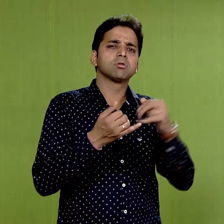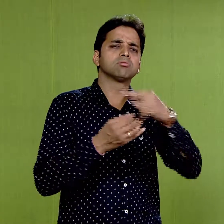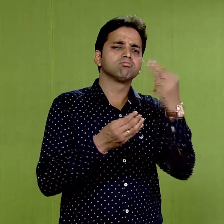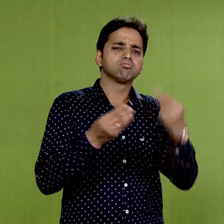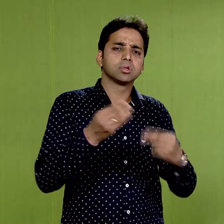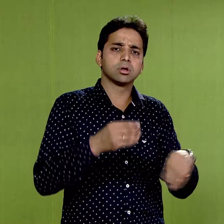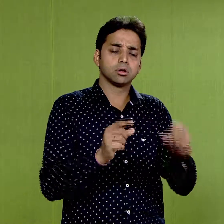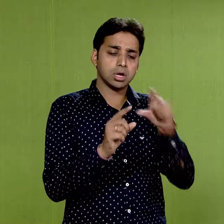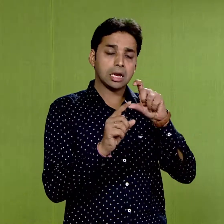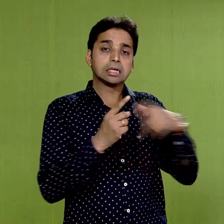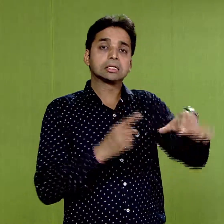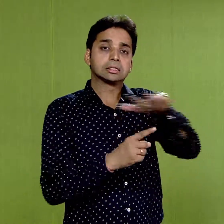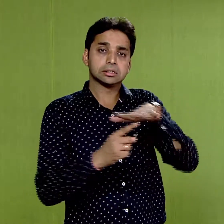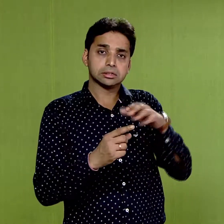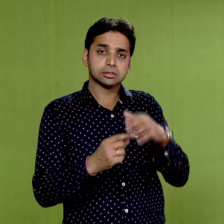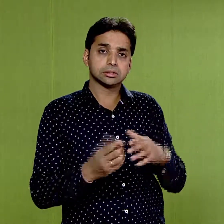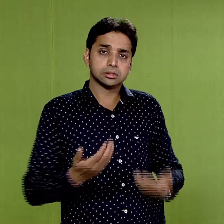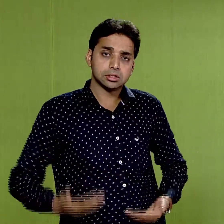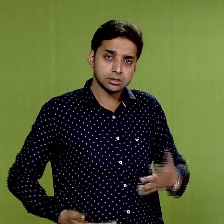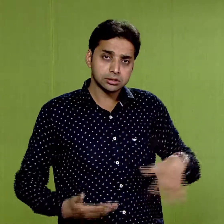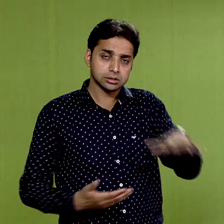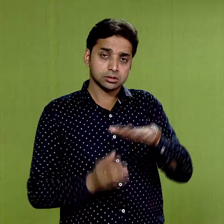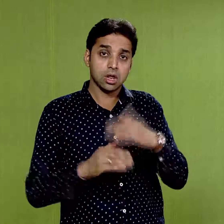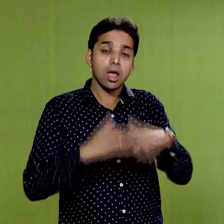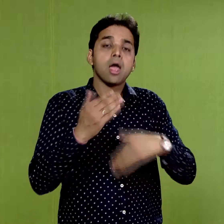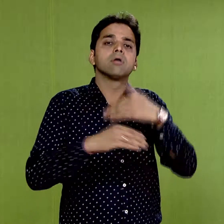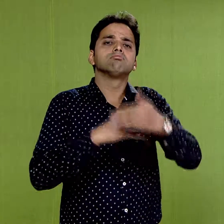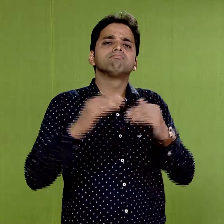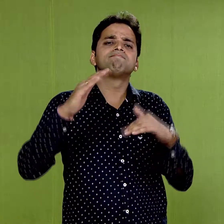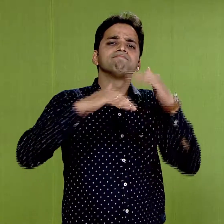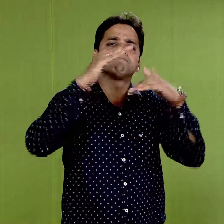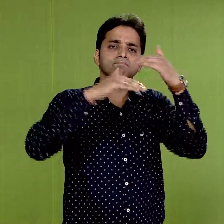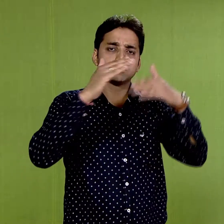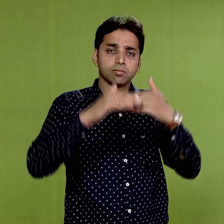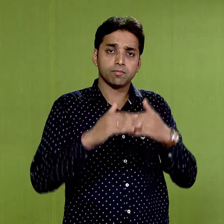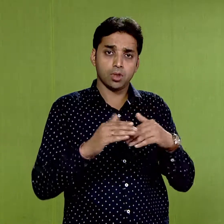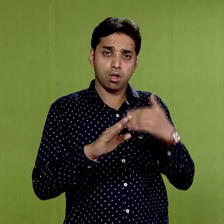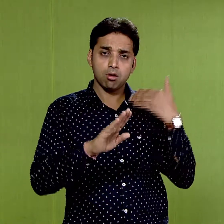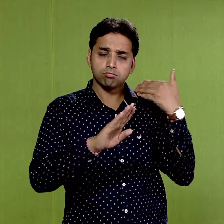and its development is an ongoing process.